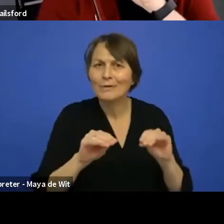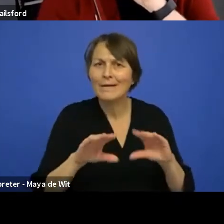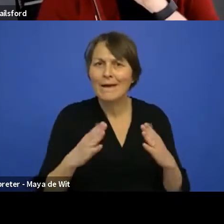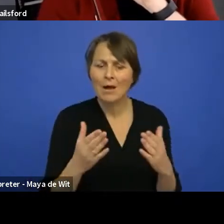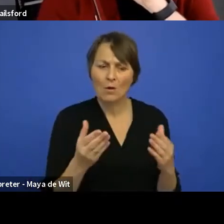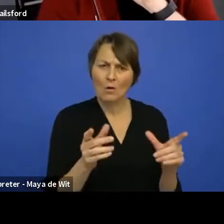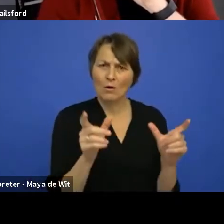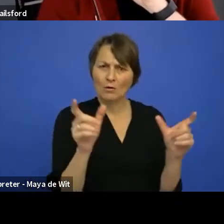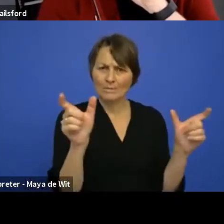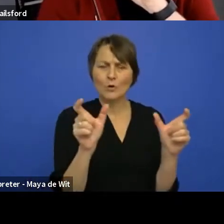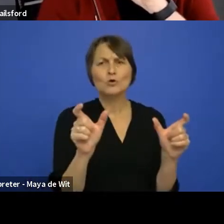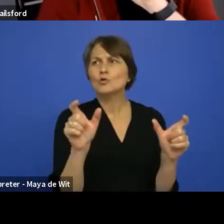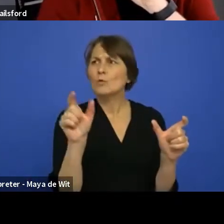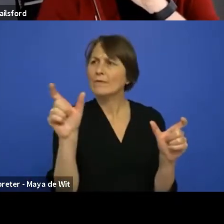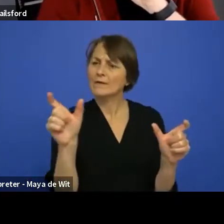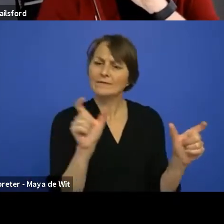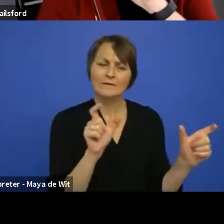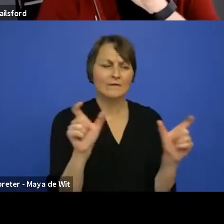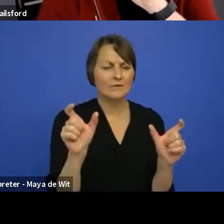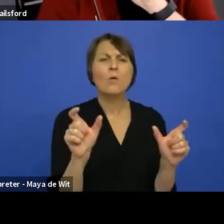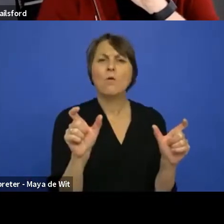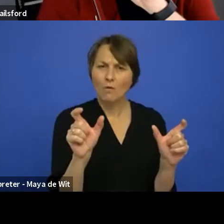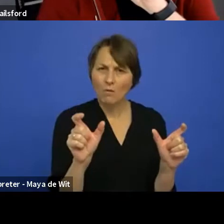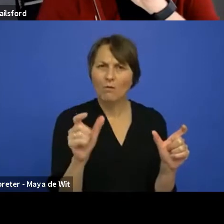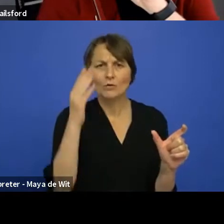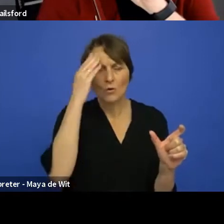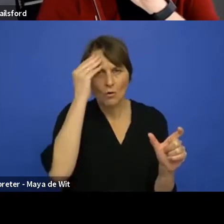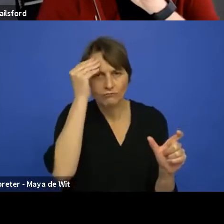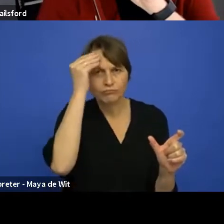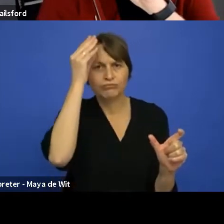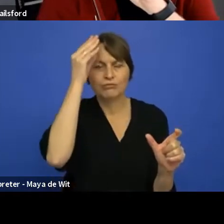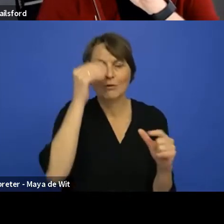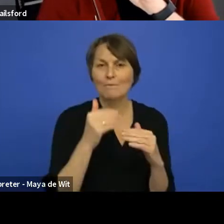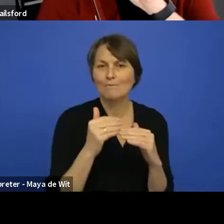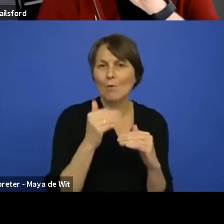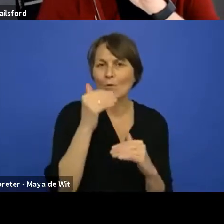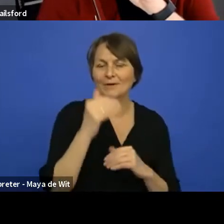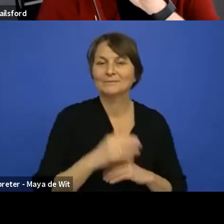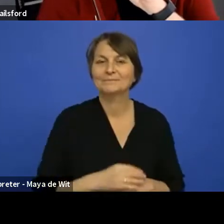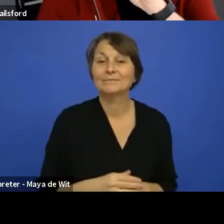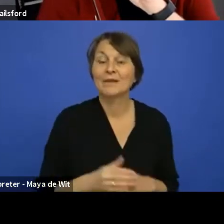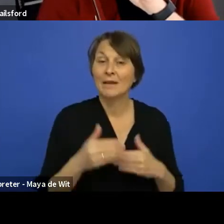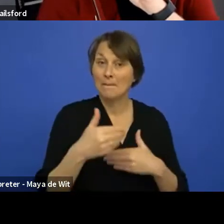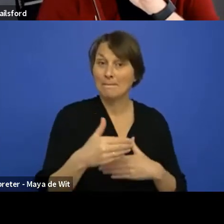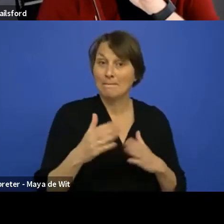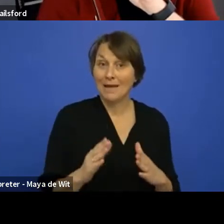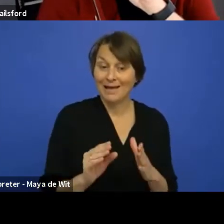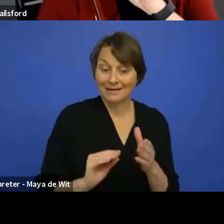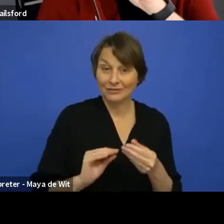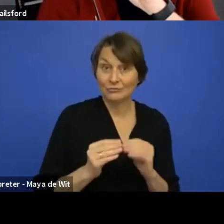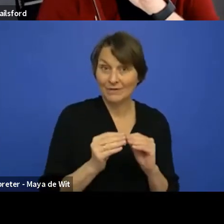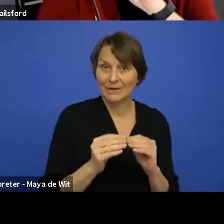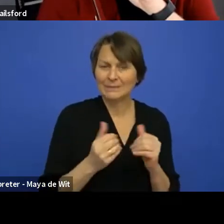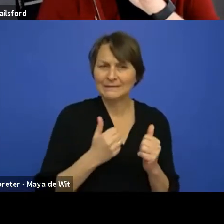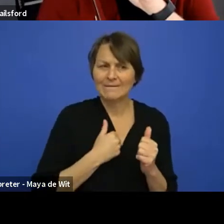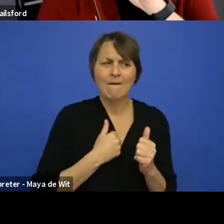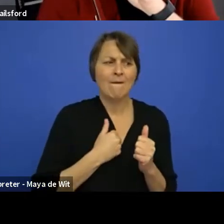and for package developers to start learning how you use them in whatever back offices today. So that